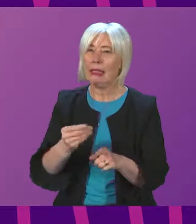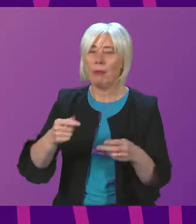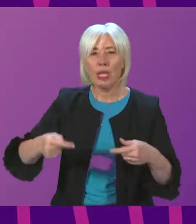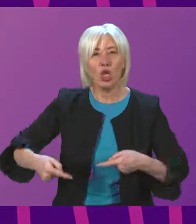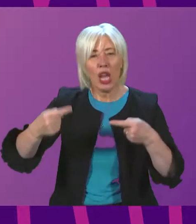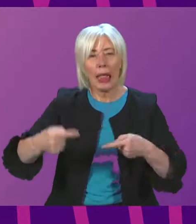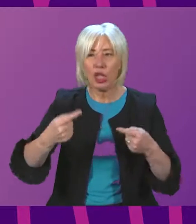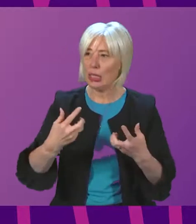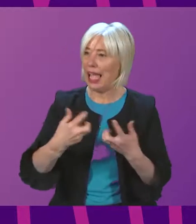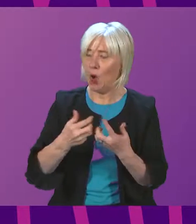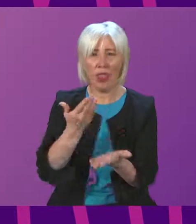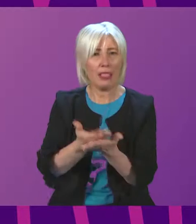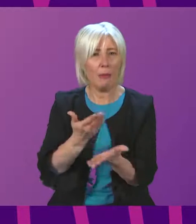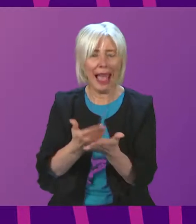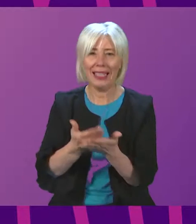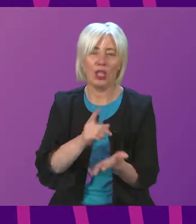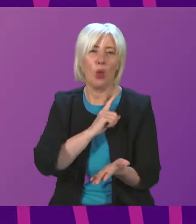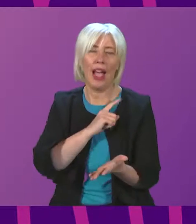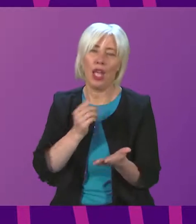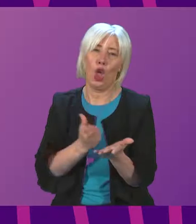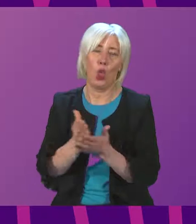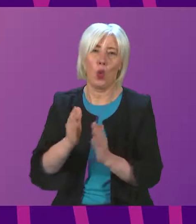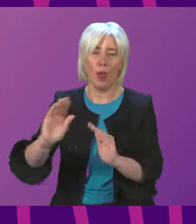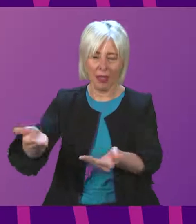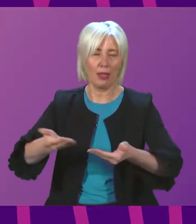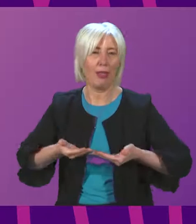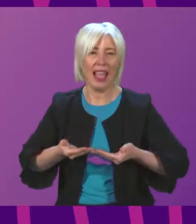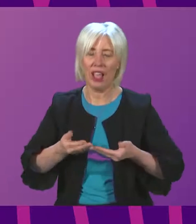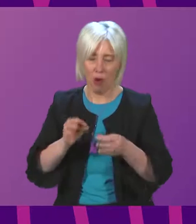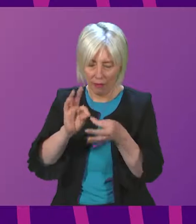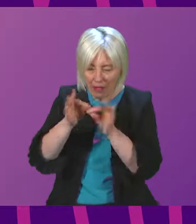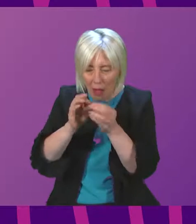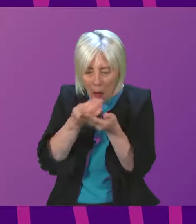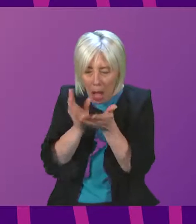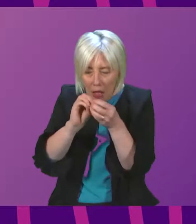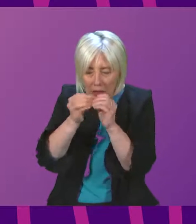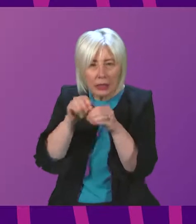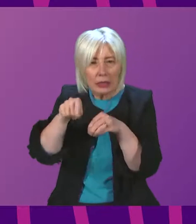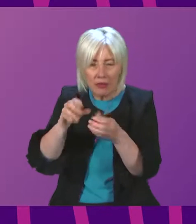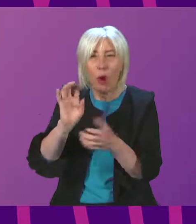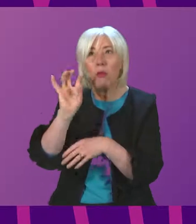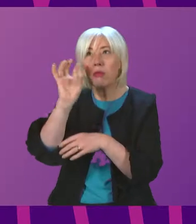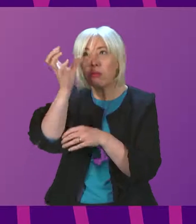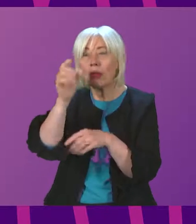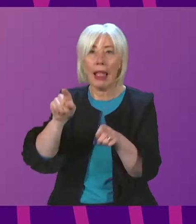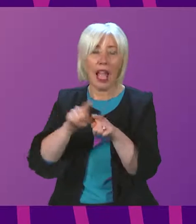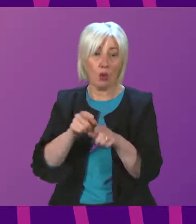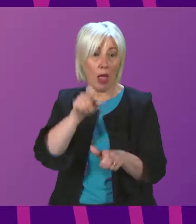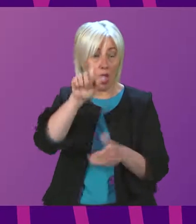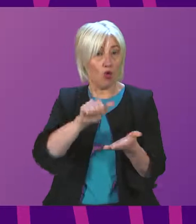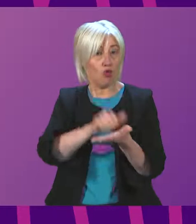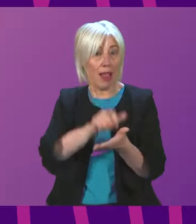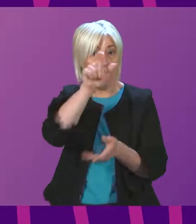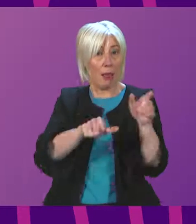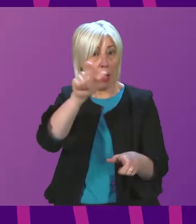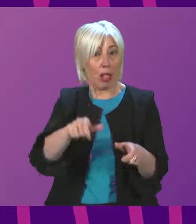in meeting this demand exacerbated by global supply shortages of component parts, and in the supply of suitable tradespeople to carry out